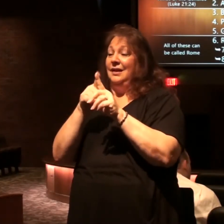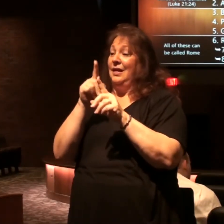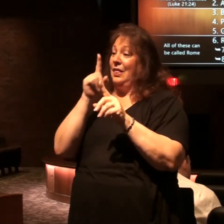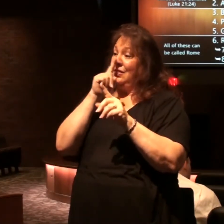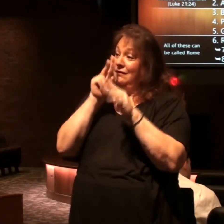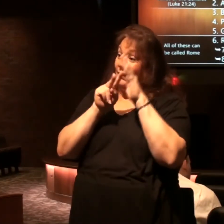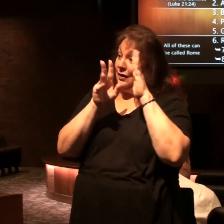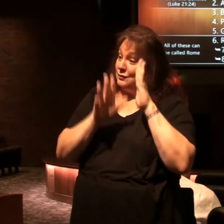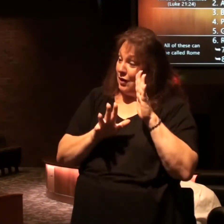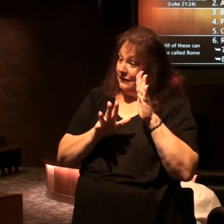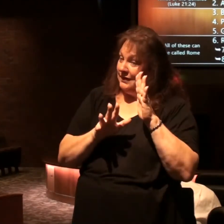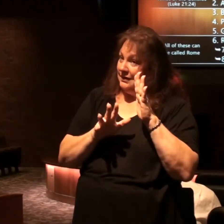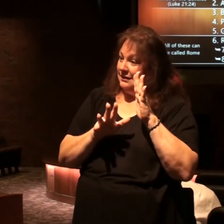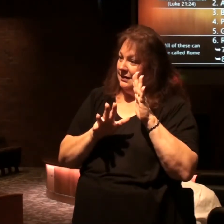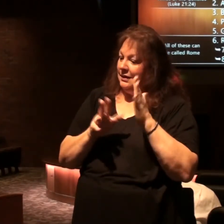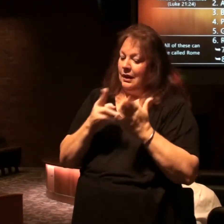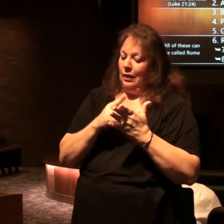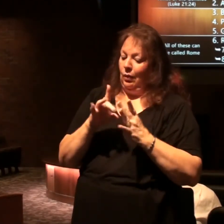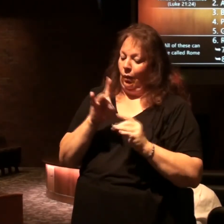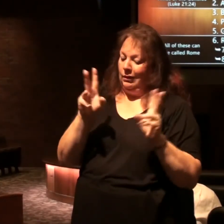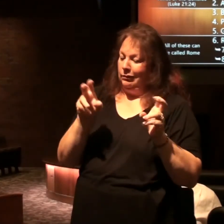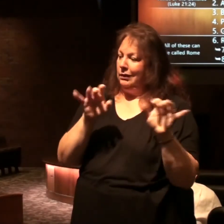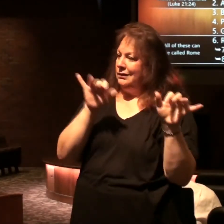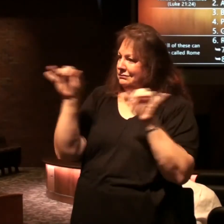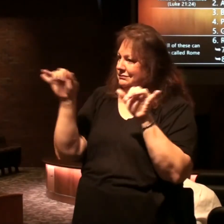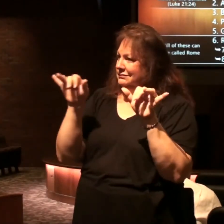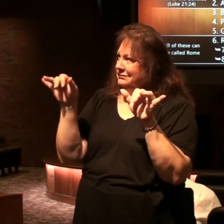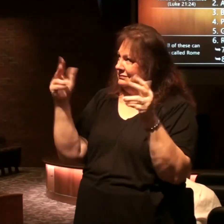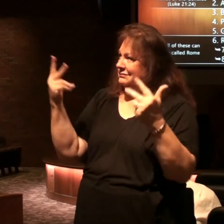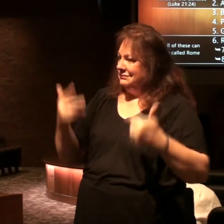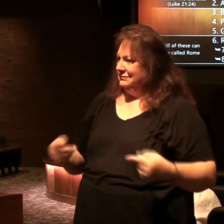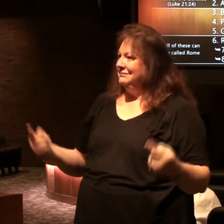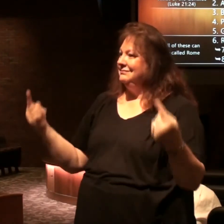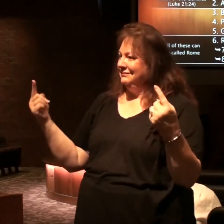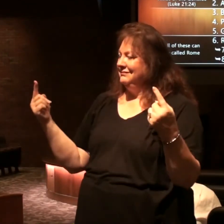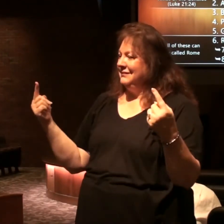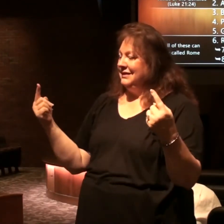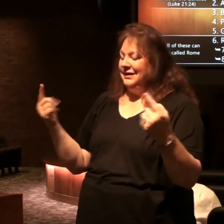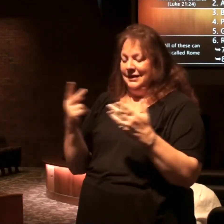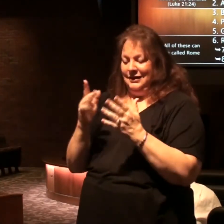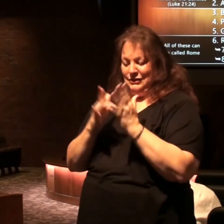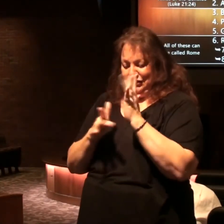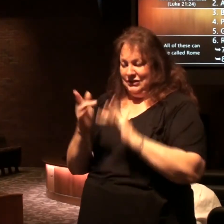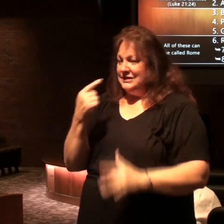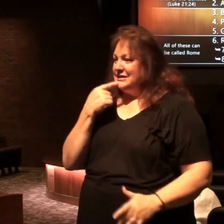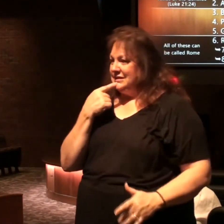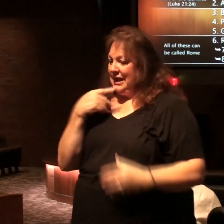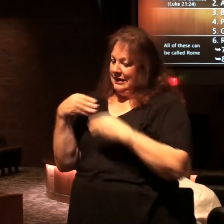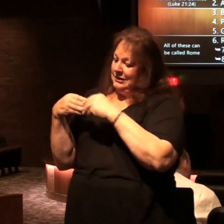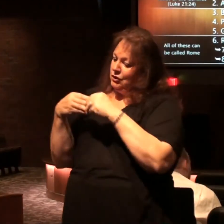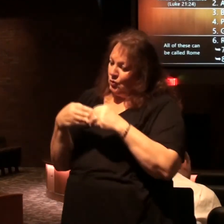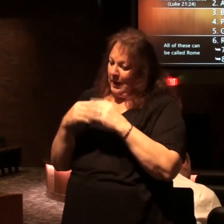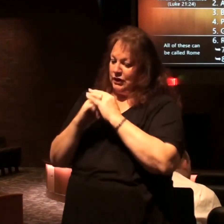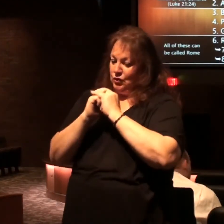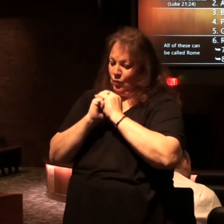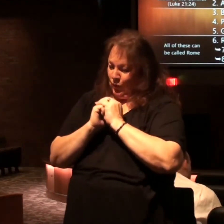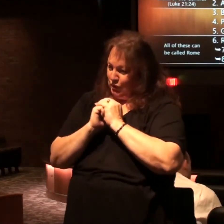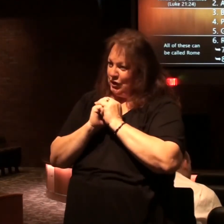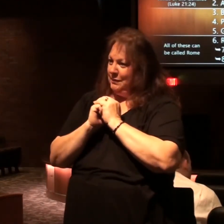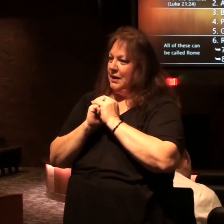prophet is the counterfeit holy spirit as the holy spirit jesus will direct the worship